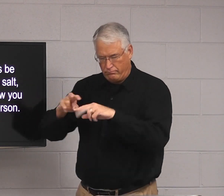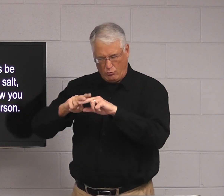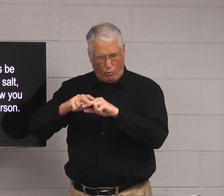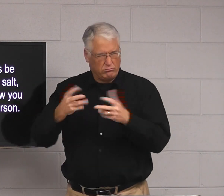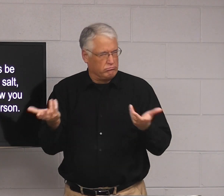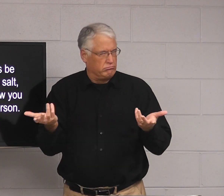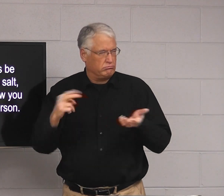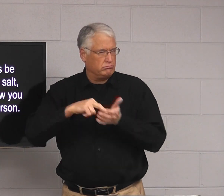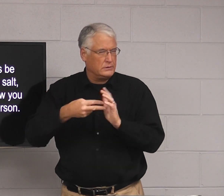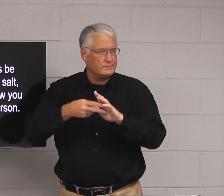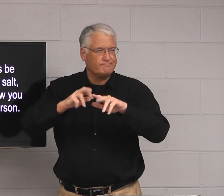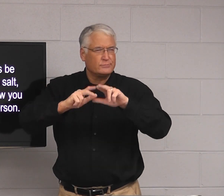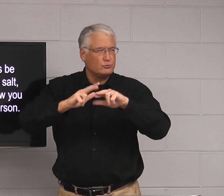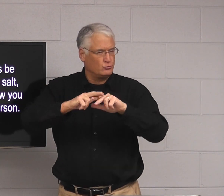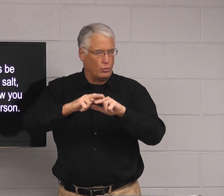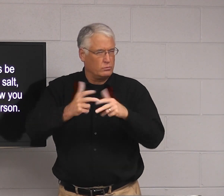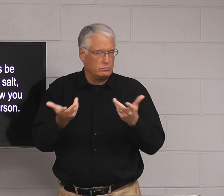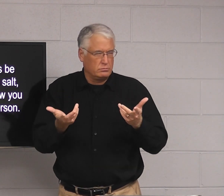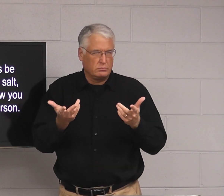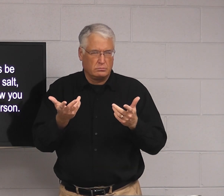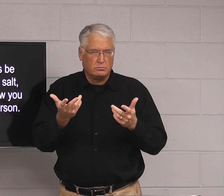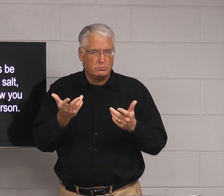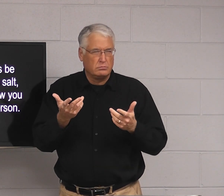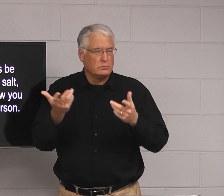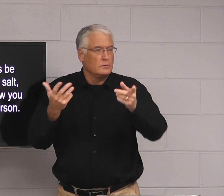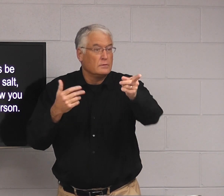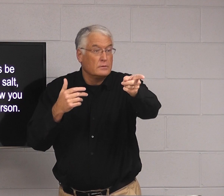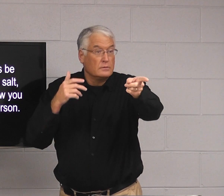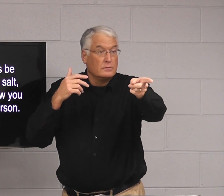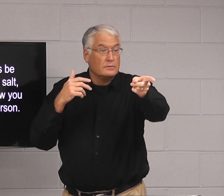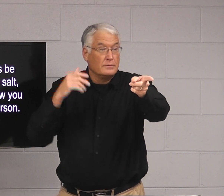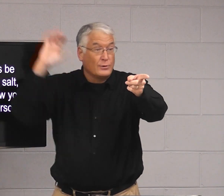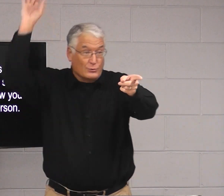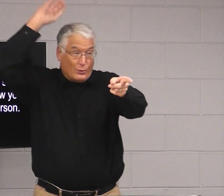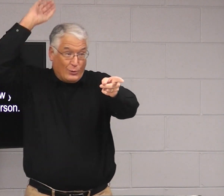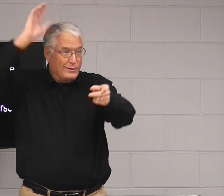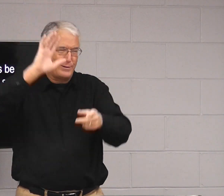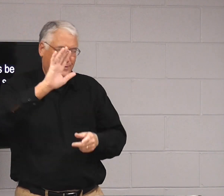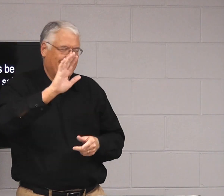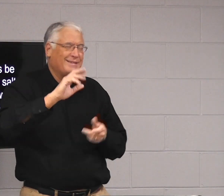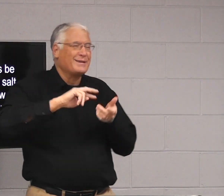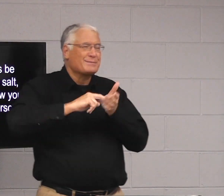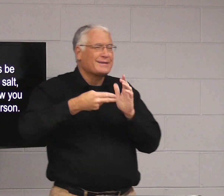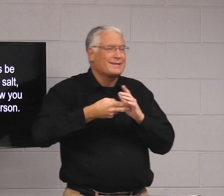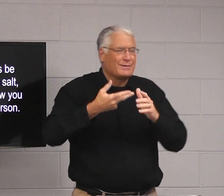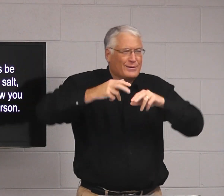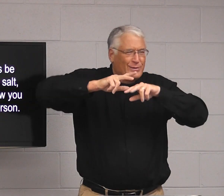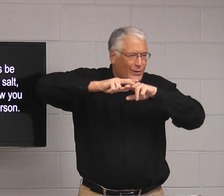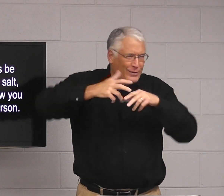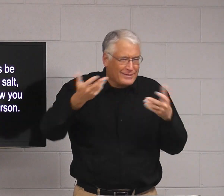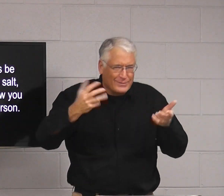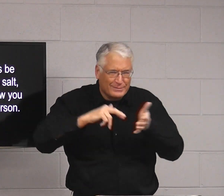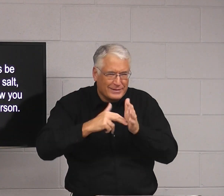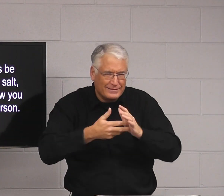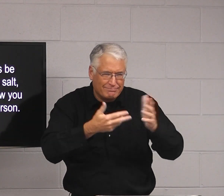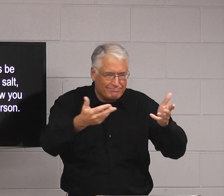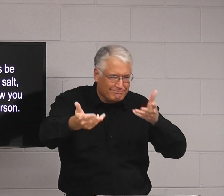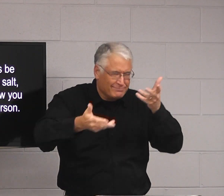So do you remember what seasoned with salt? What does that mean? To shake salt on what I said. But what does it